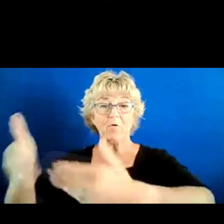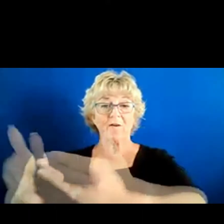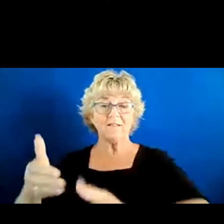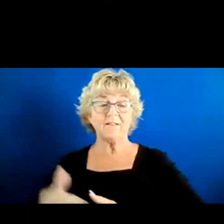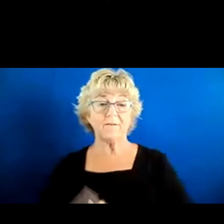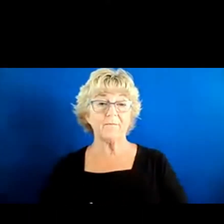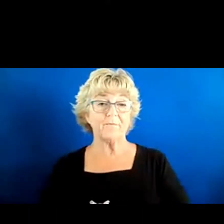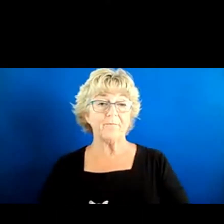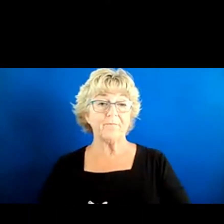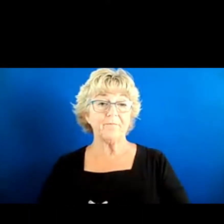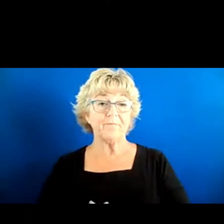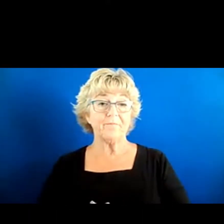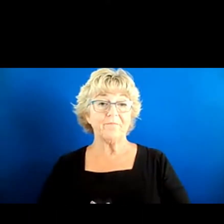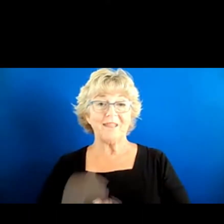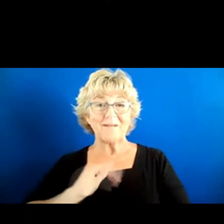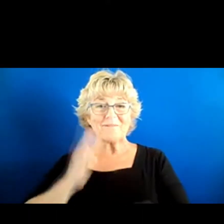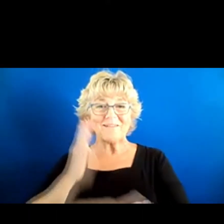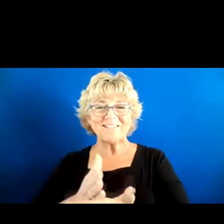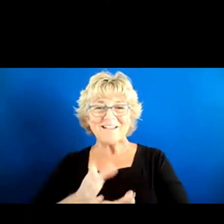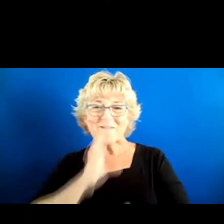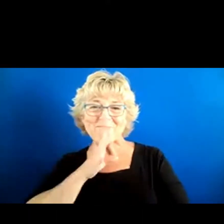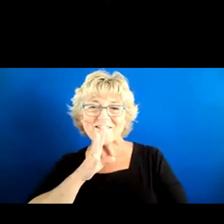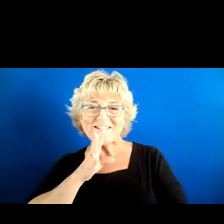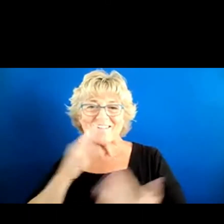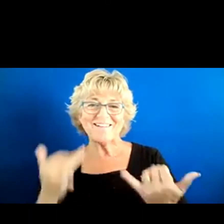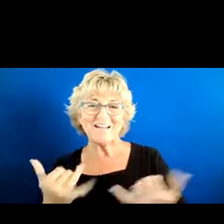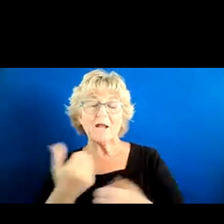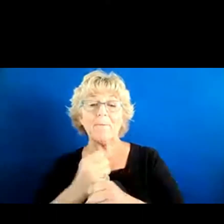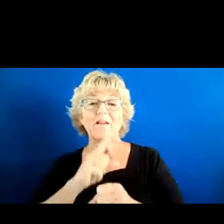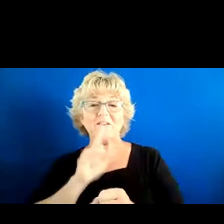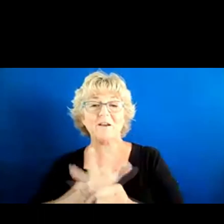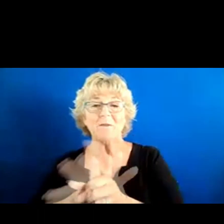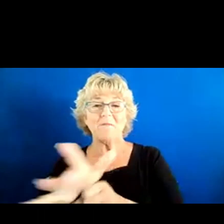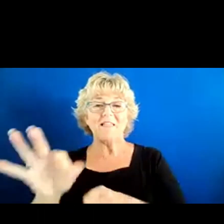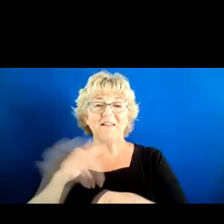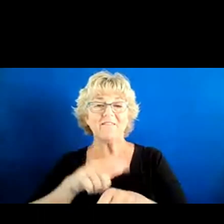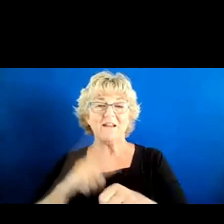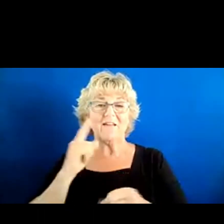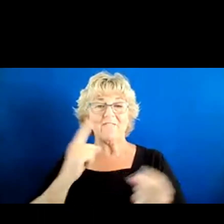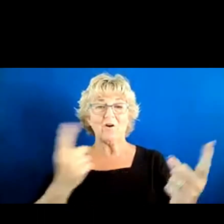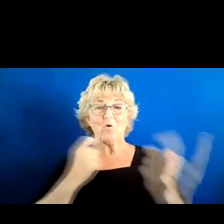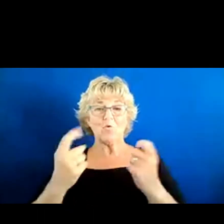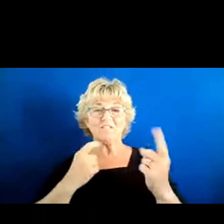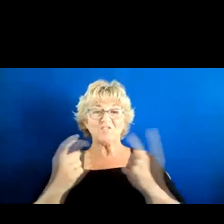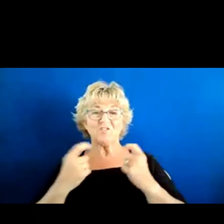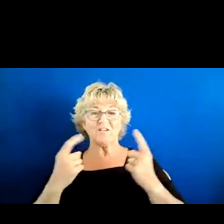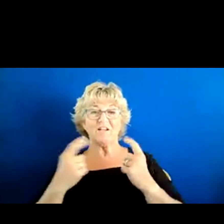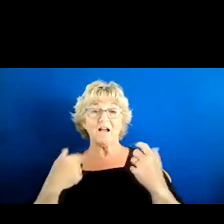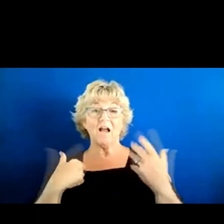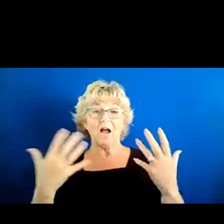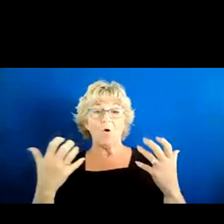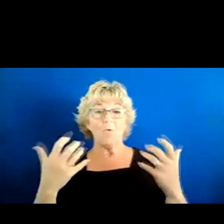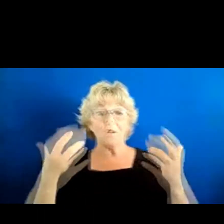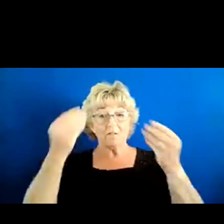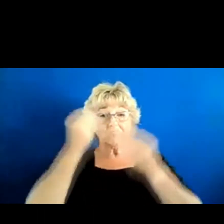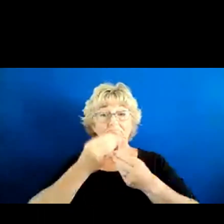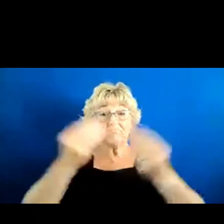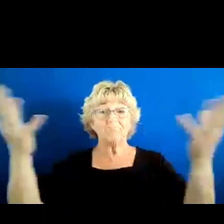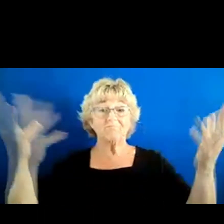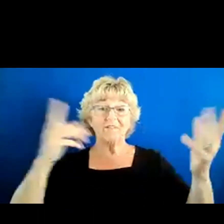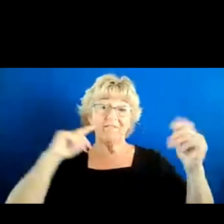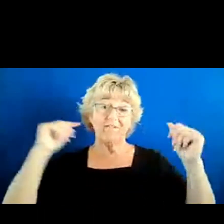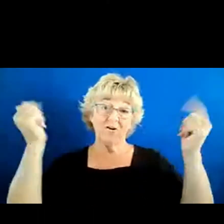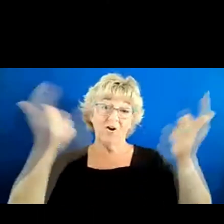So I'm going to stop there because I want to make sure there's plenty of time for questions. But I just wanted to put that out there for you all.